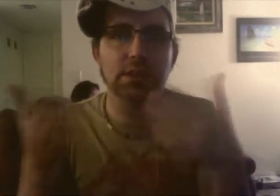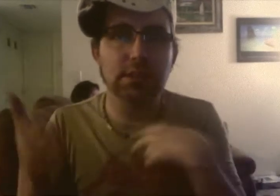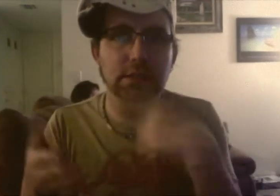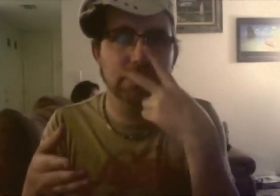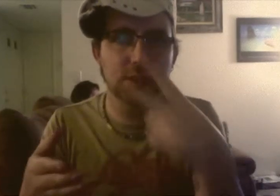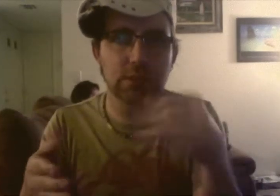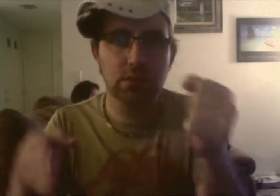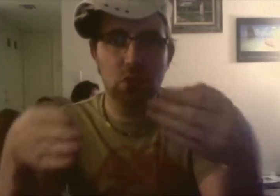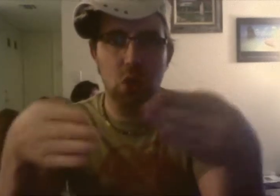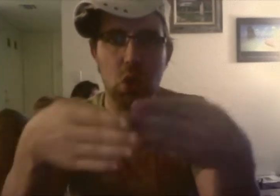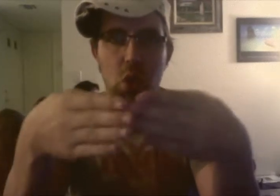a professional.